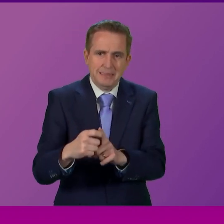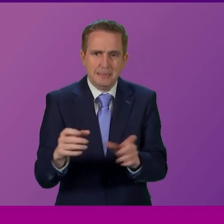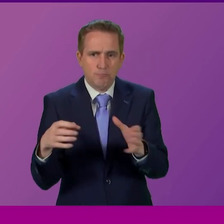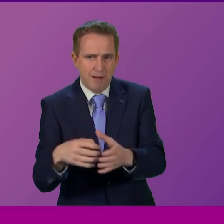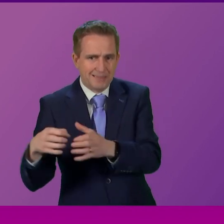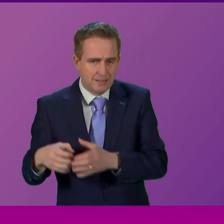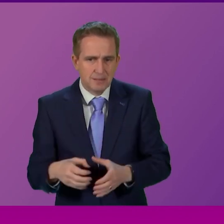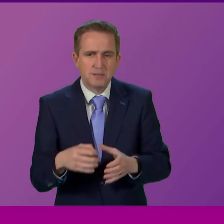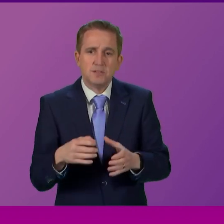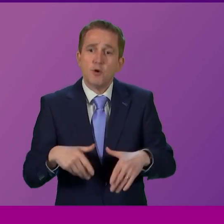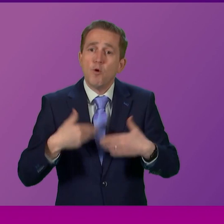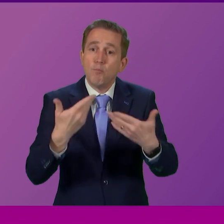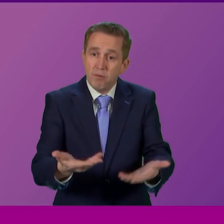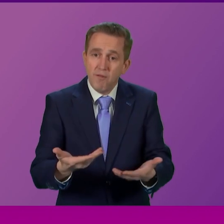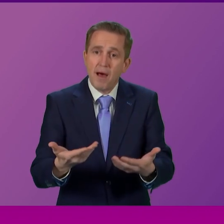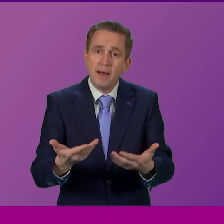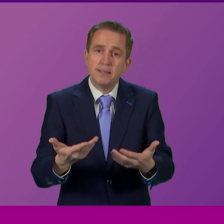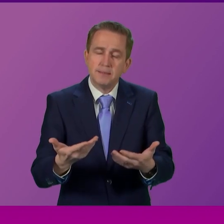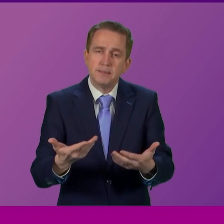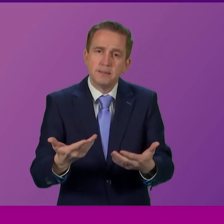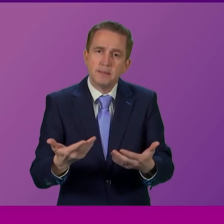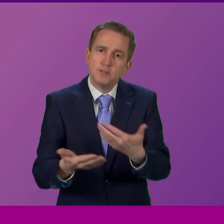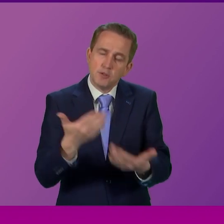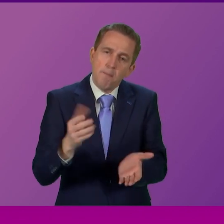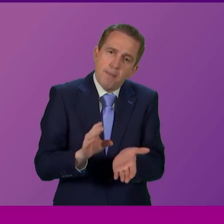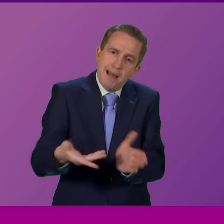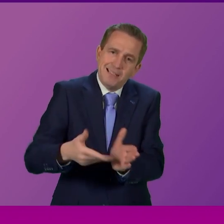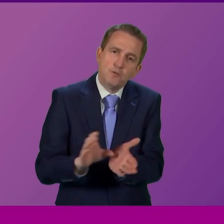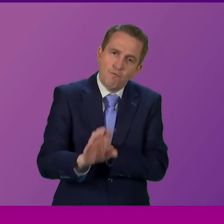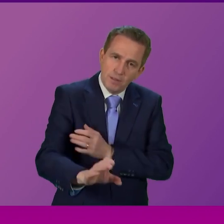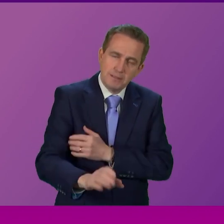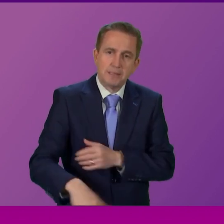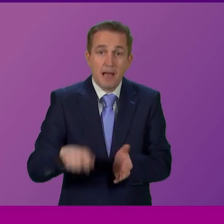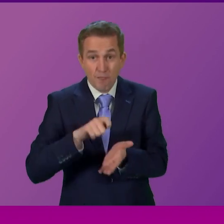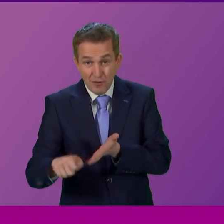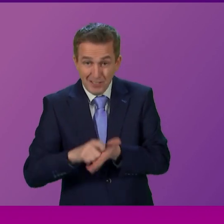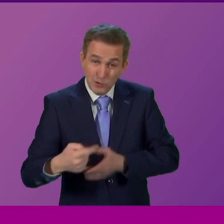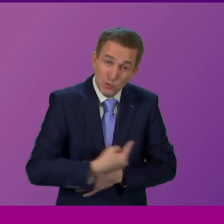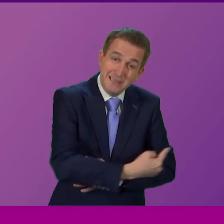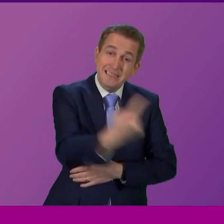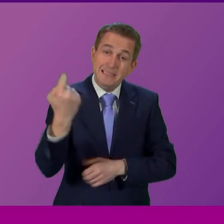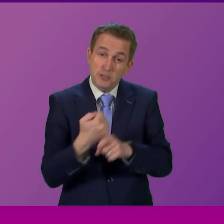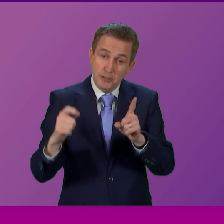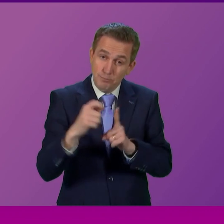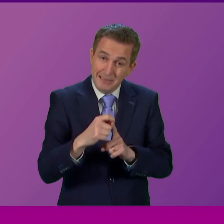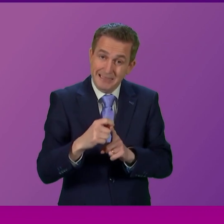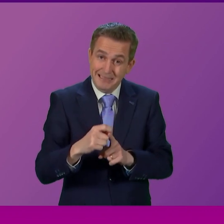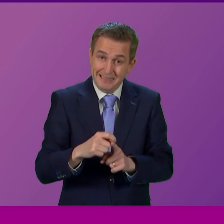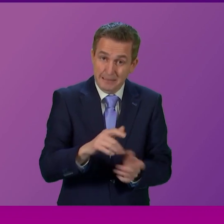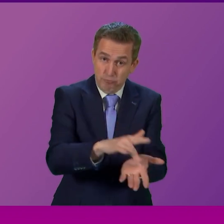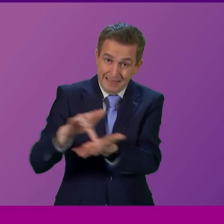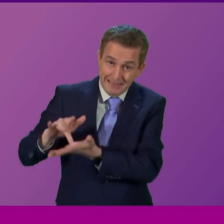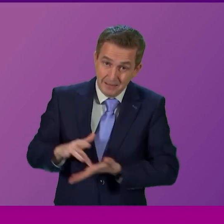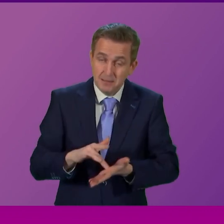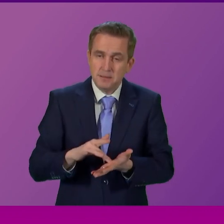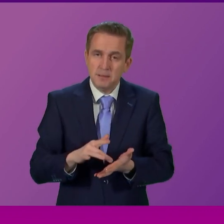access issues we have provided some funding I've written to every GP practice to say that my